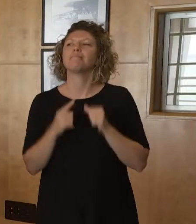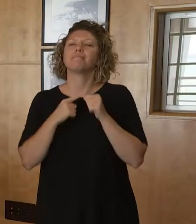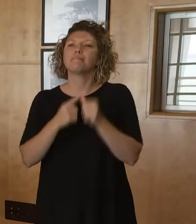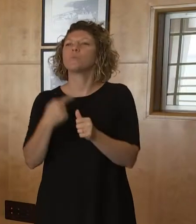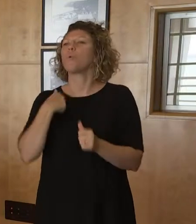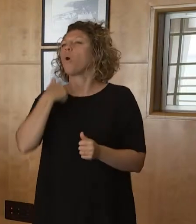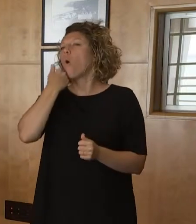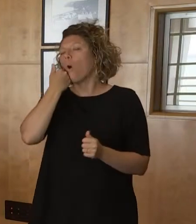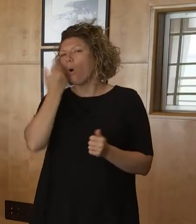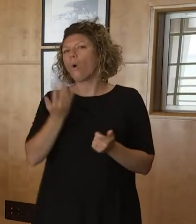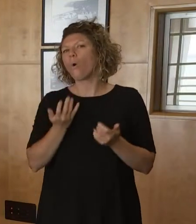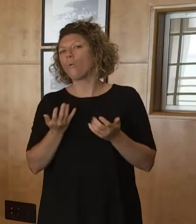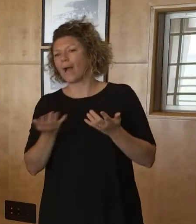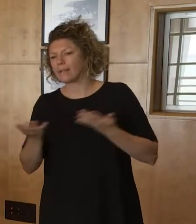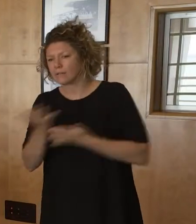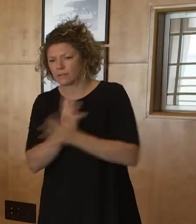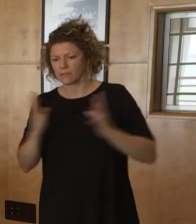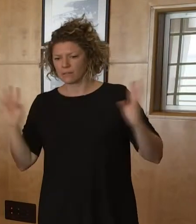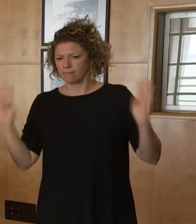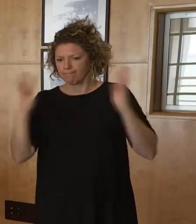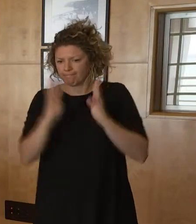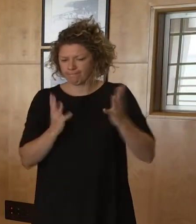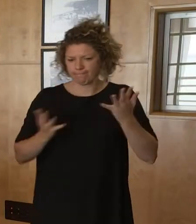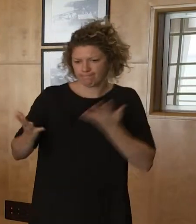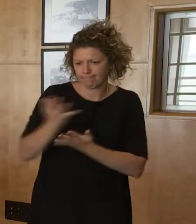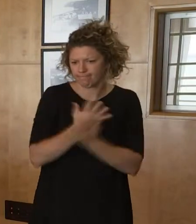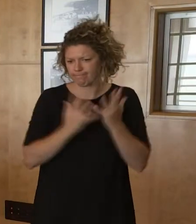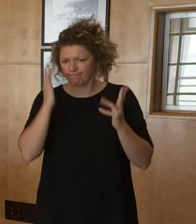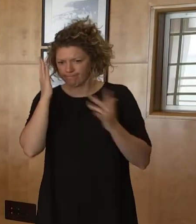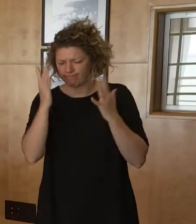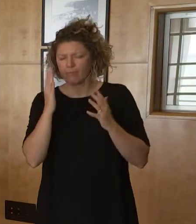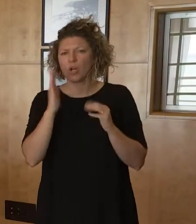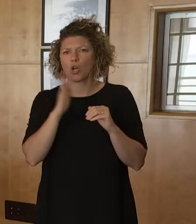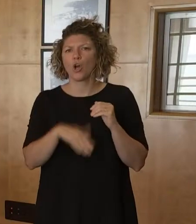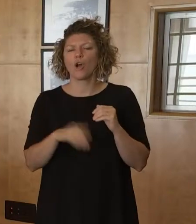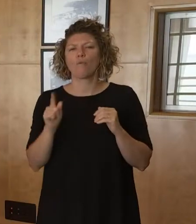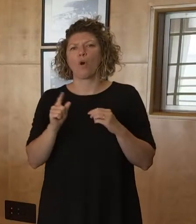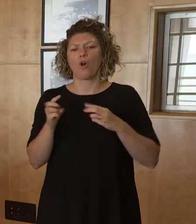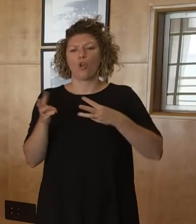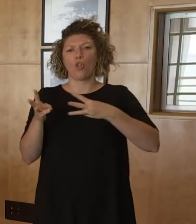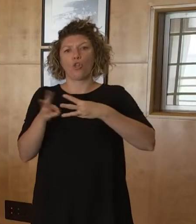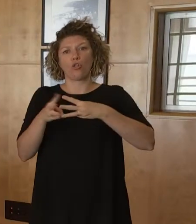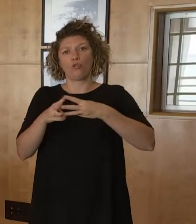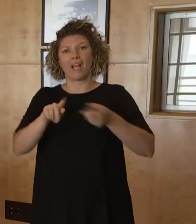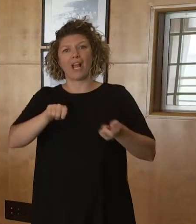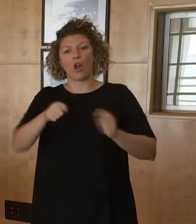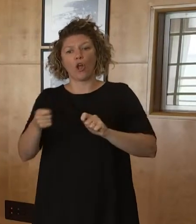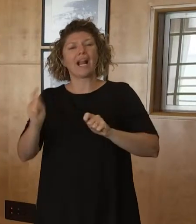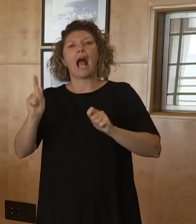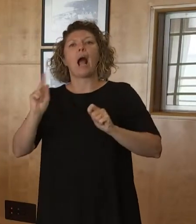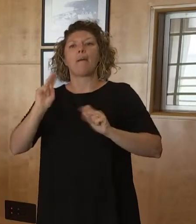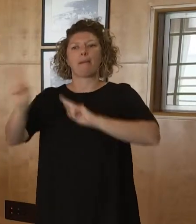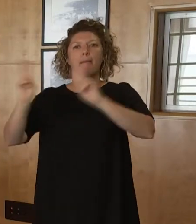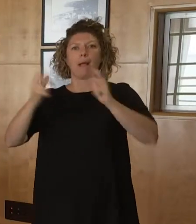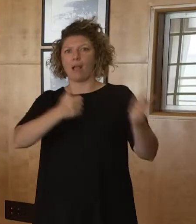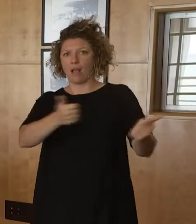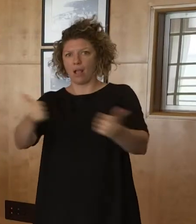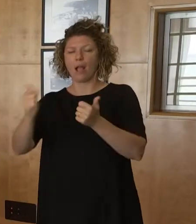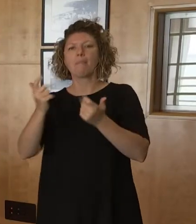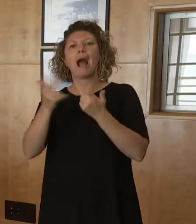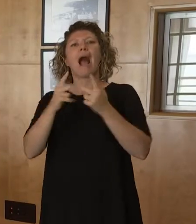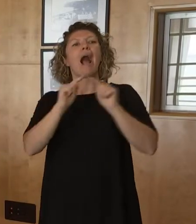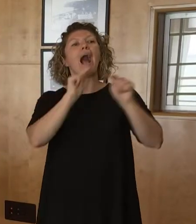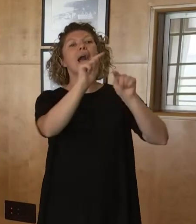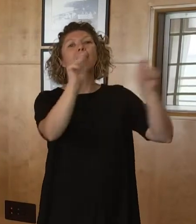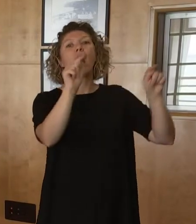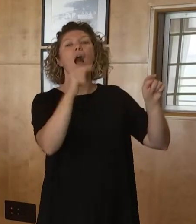from our health officials. And what we've said today is that those three communities can lift, but we're looking closely at the other communities and a decision will be